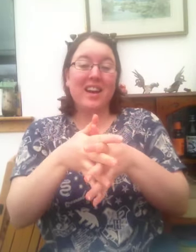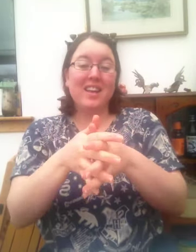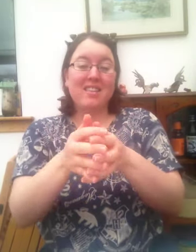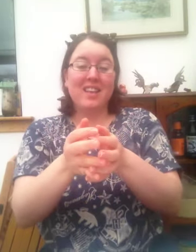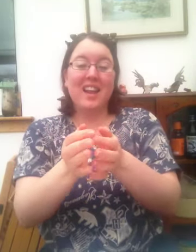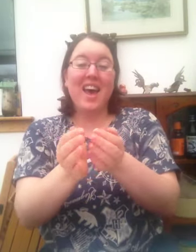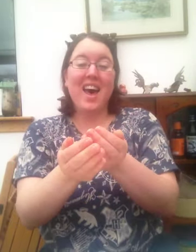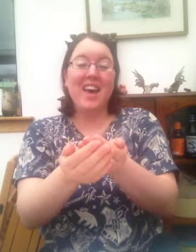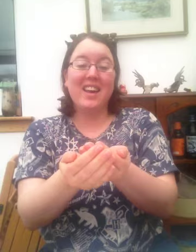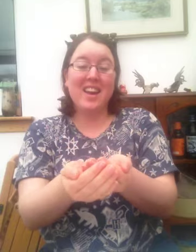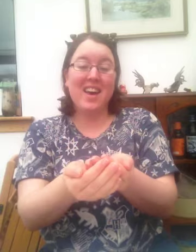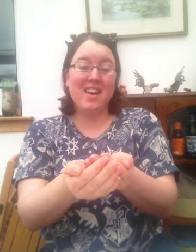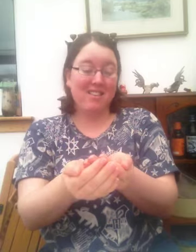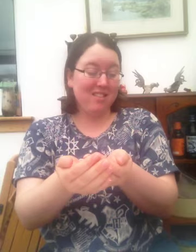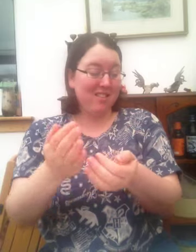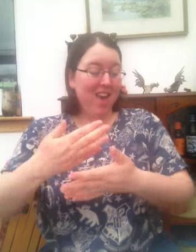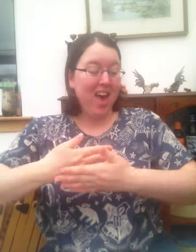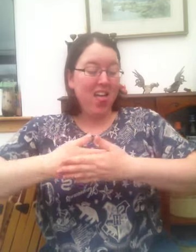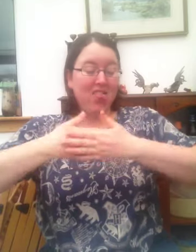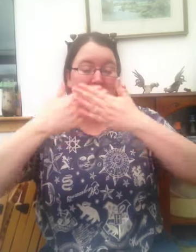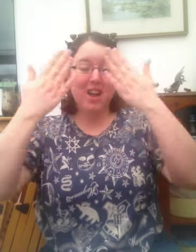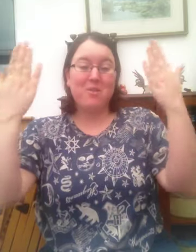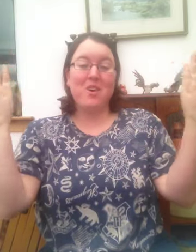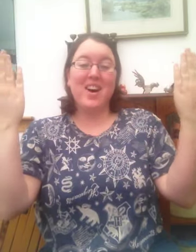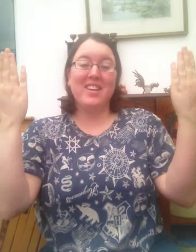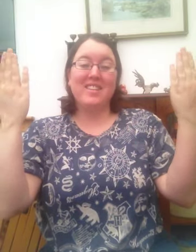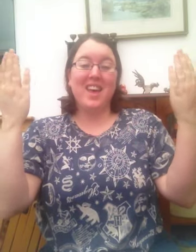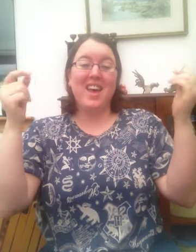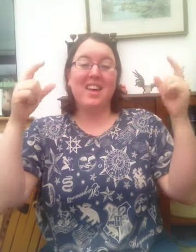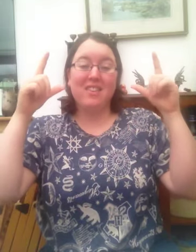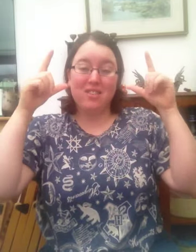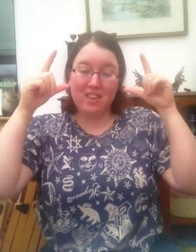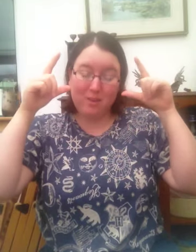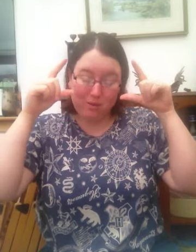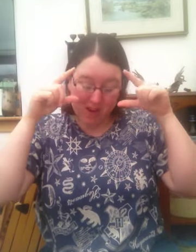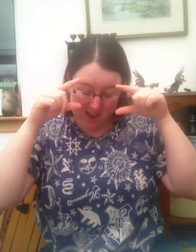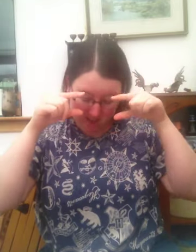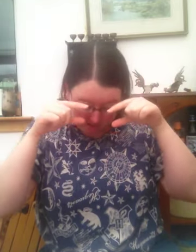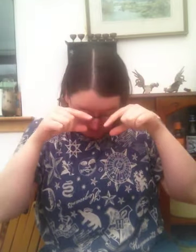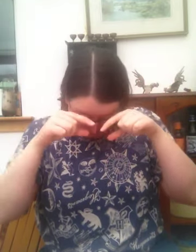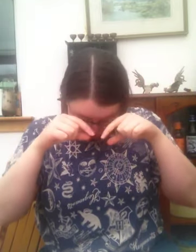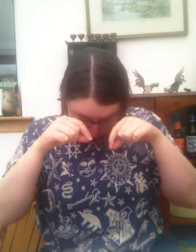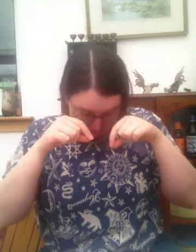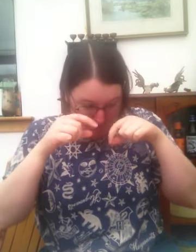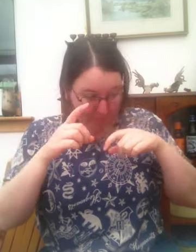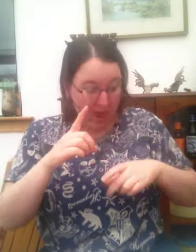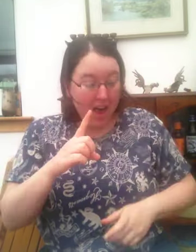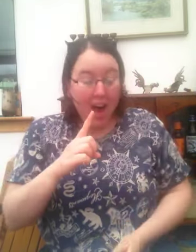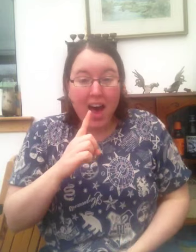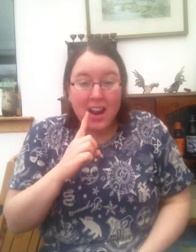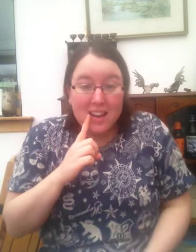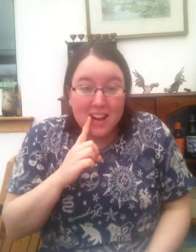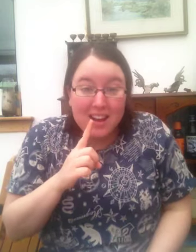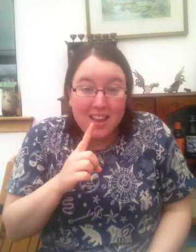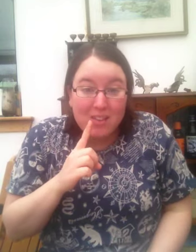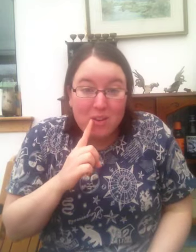little egg nest then one day she fell asleep and a little